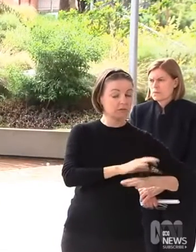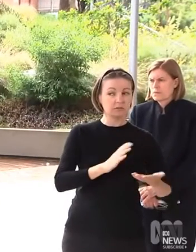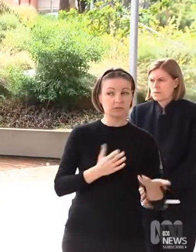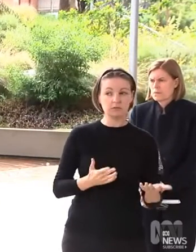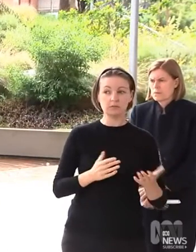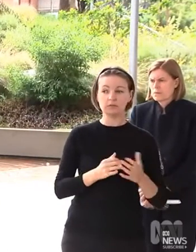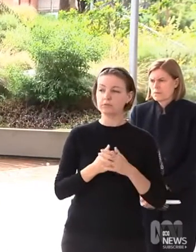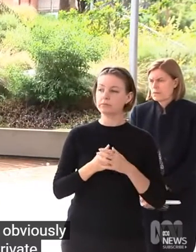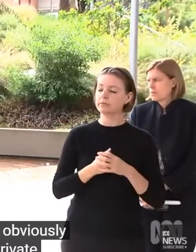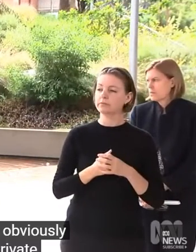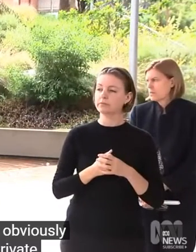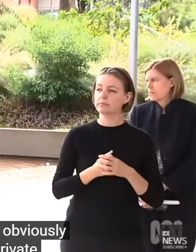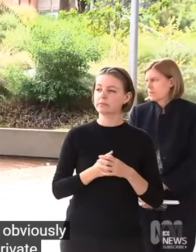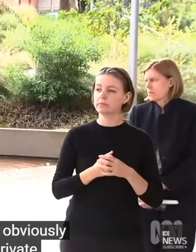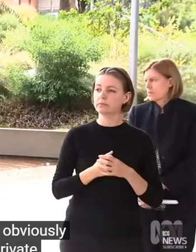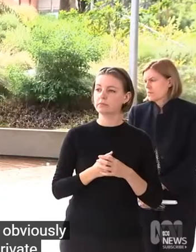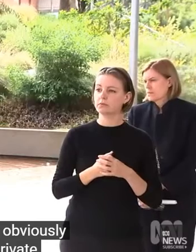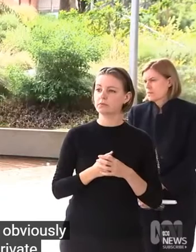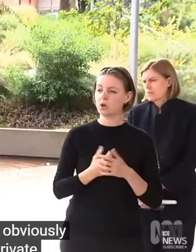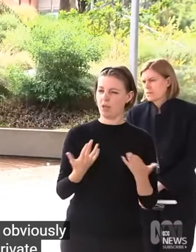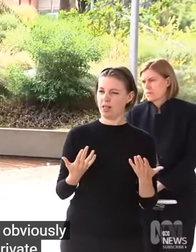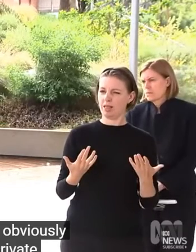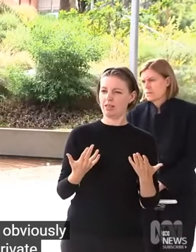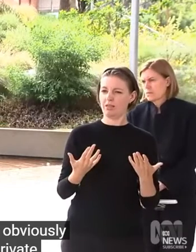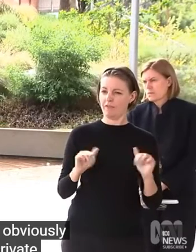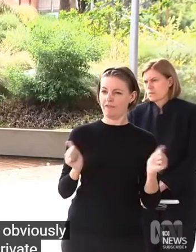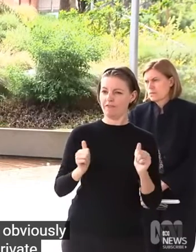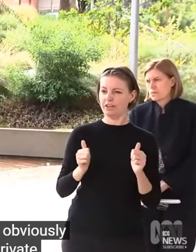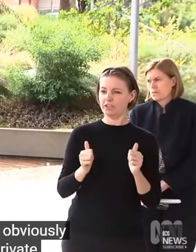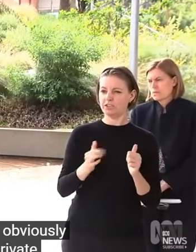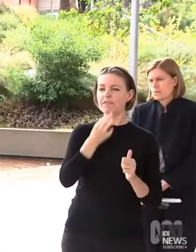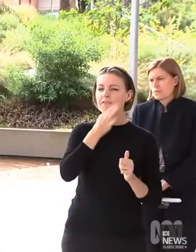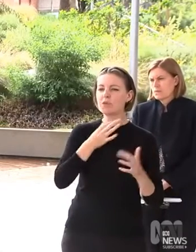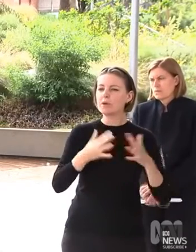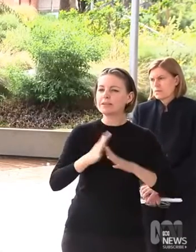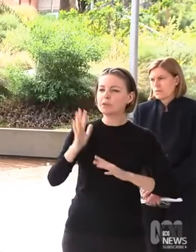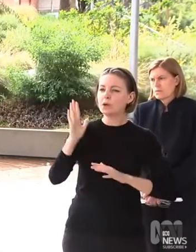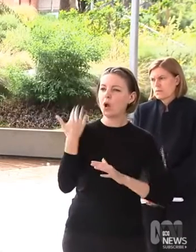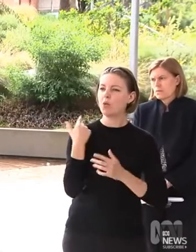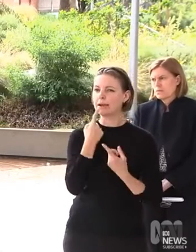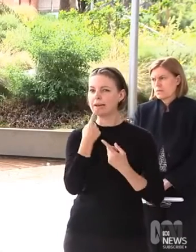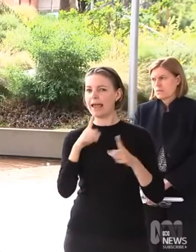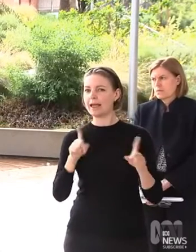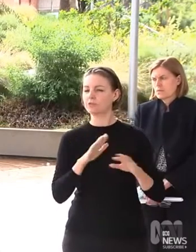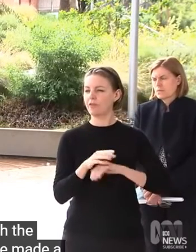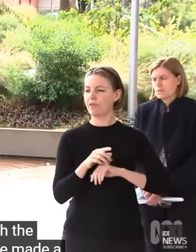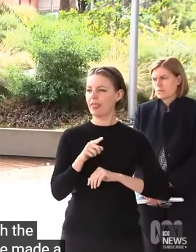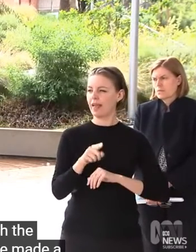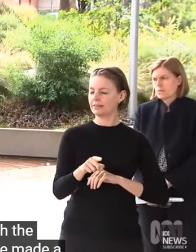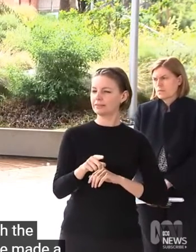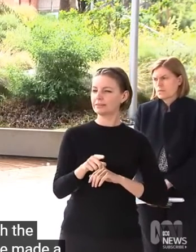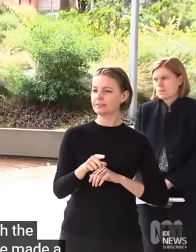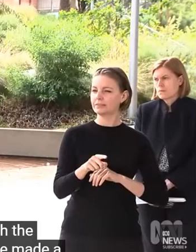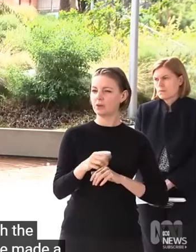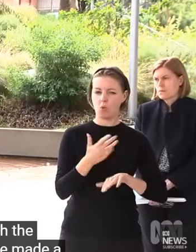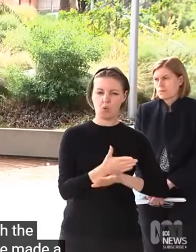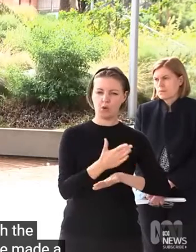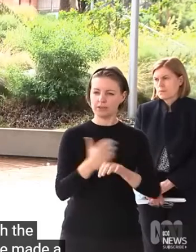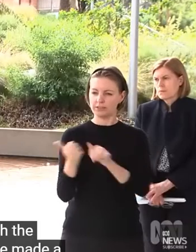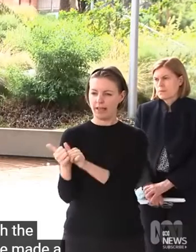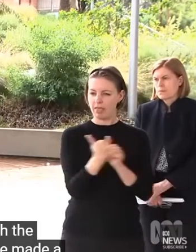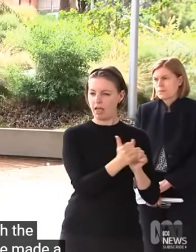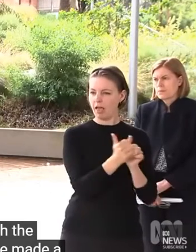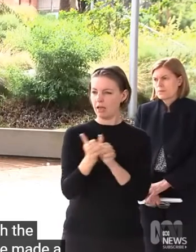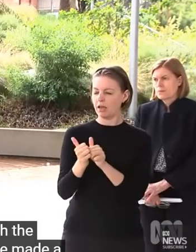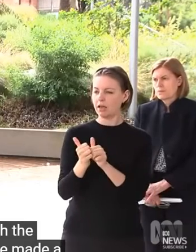working with the private health system with the announcement that we made a couple of weeks ago, as you correctly asked. So we'll work